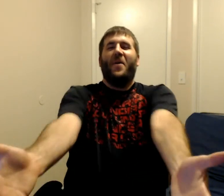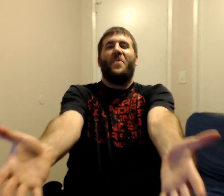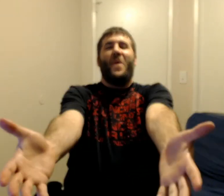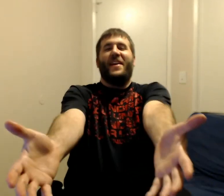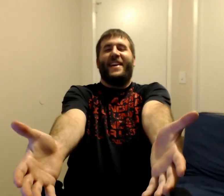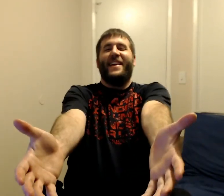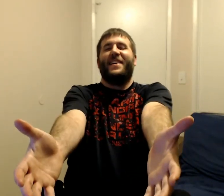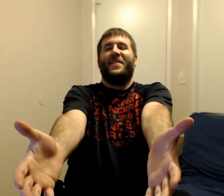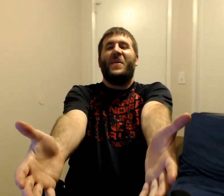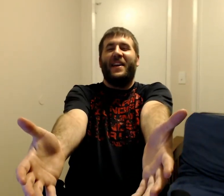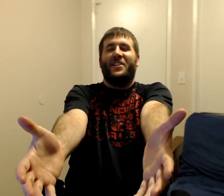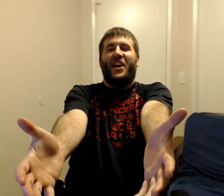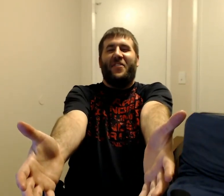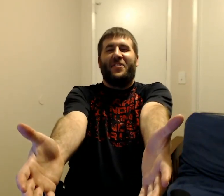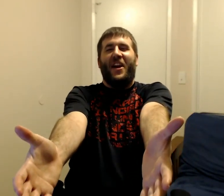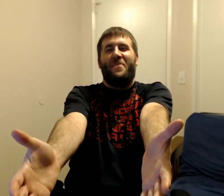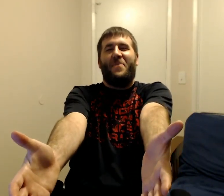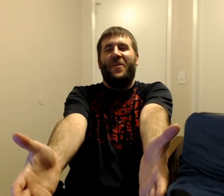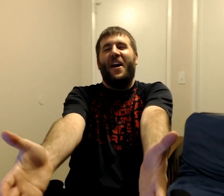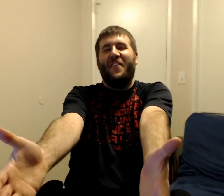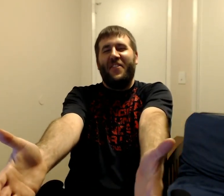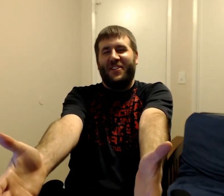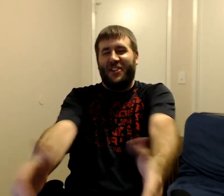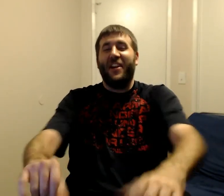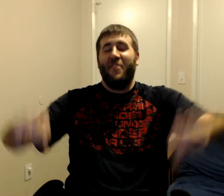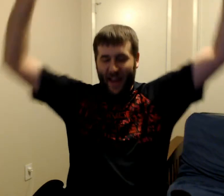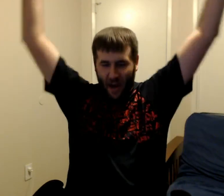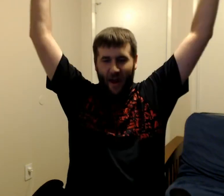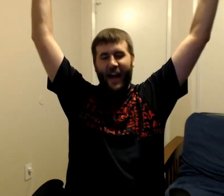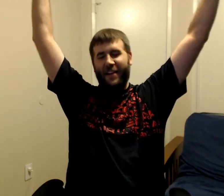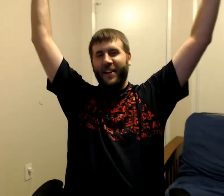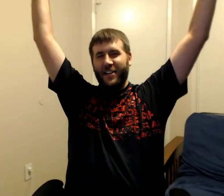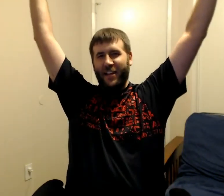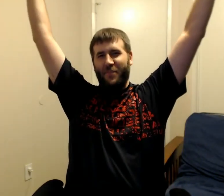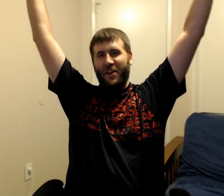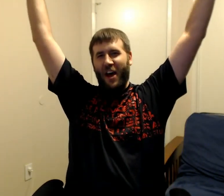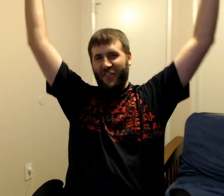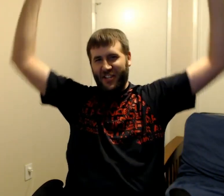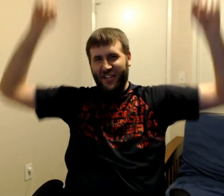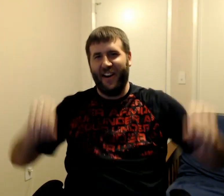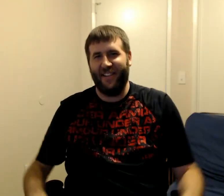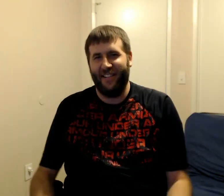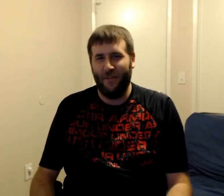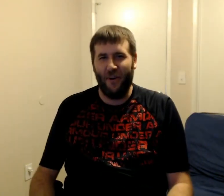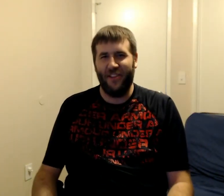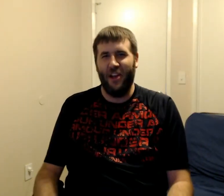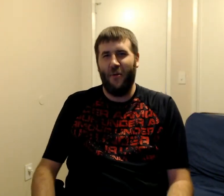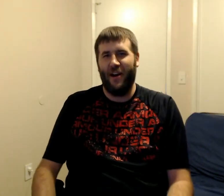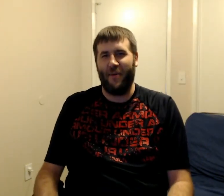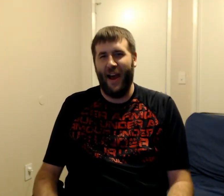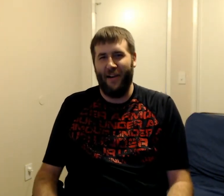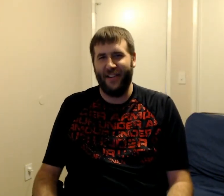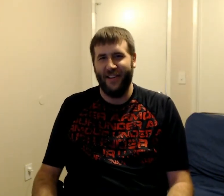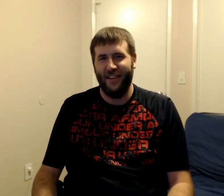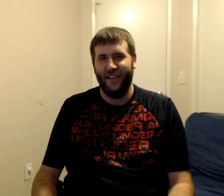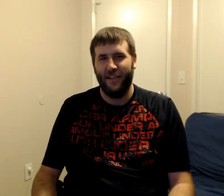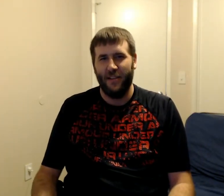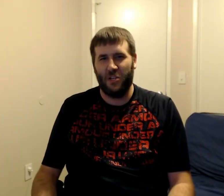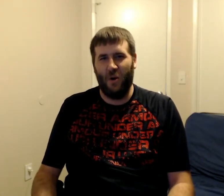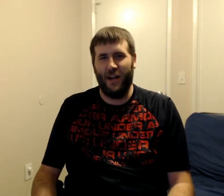Really? Really, Jeff? You're gonna pull off your shirt? Everybody go wild! Jeff pulled off his shirt! With no one around. Swanton!